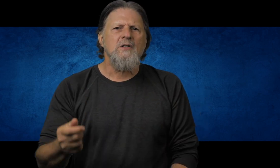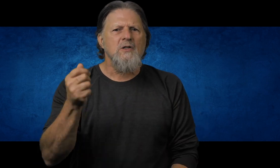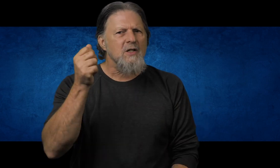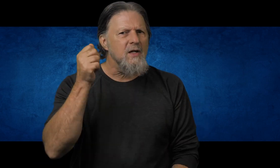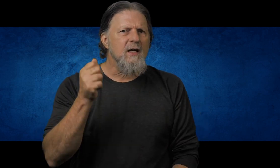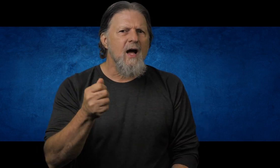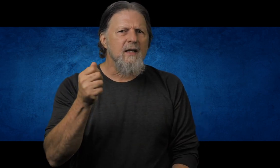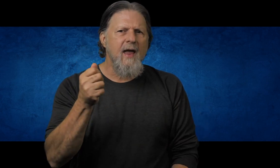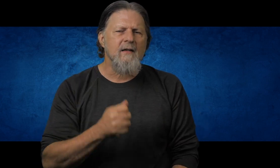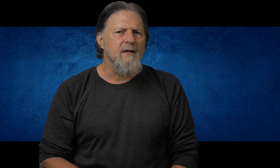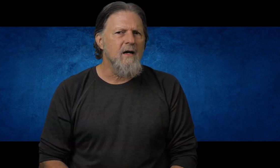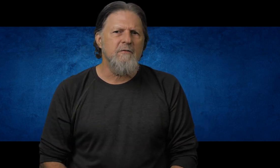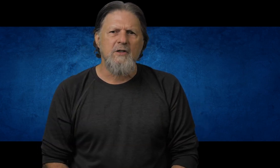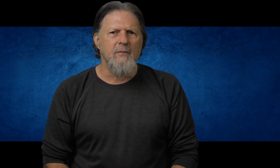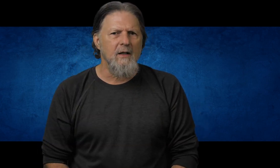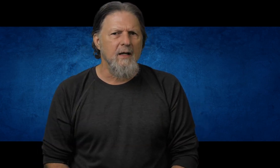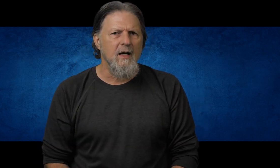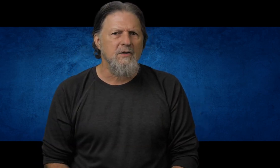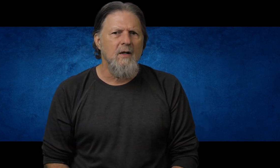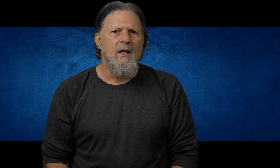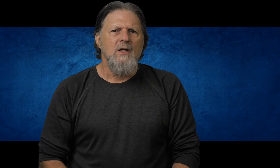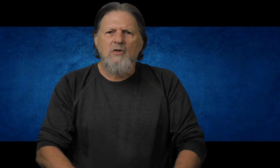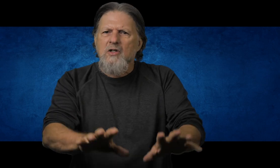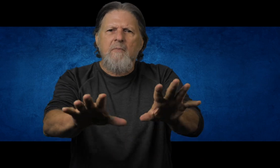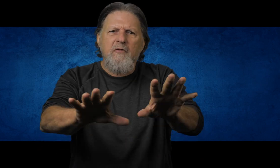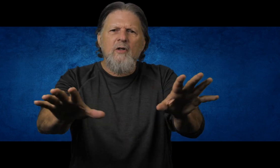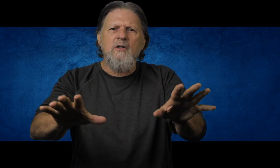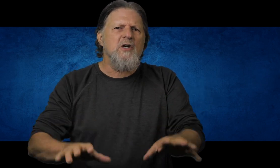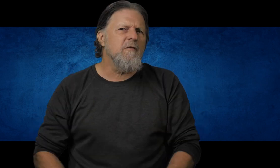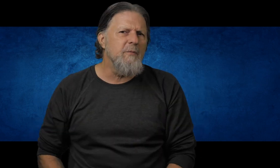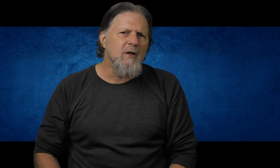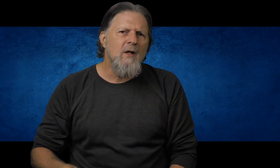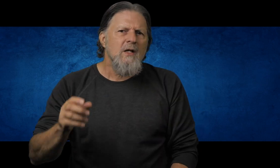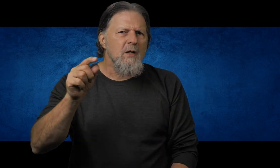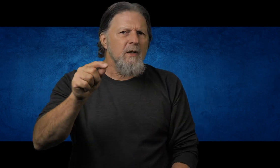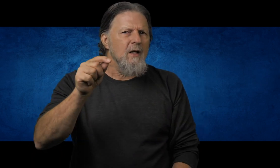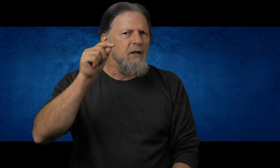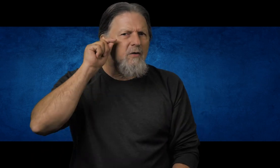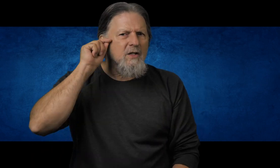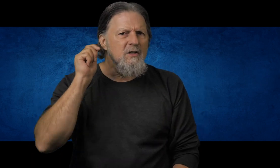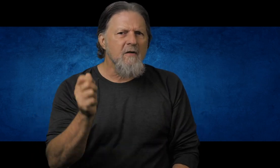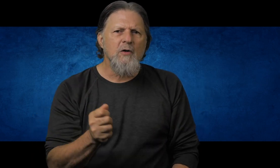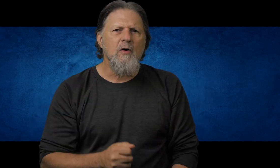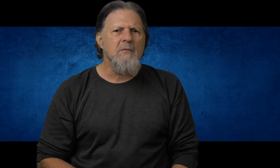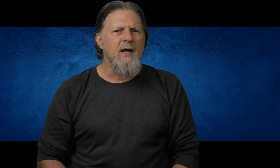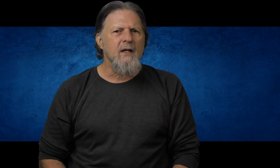suggesting God can't love somebody like us. So, stop fooling yourself, Bill. Somebody like you is never going to make it